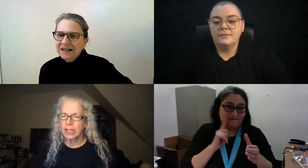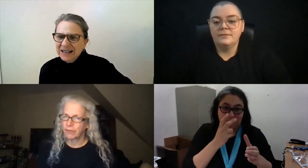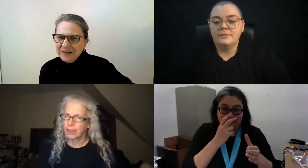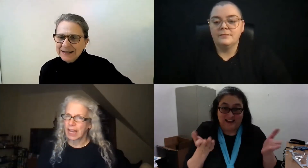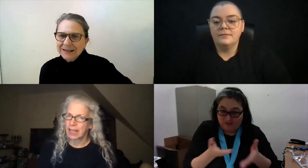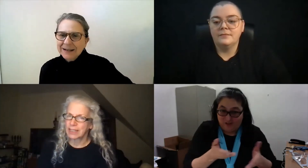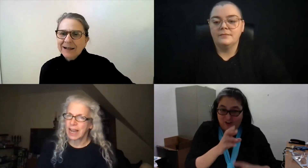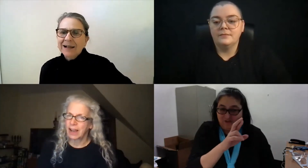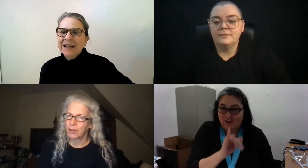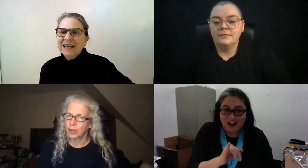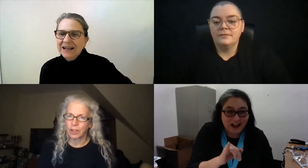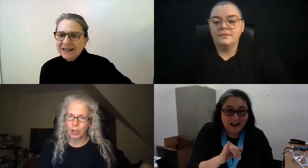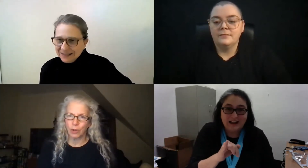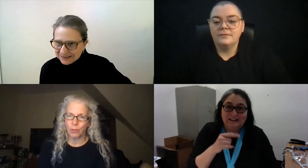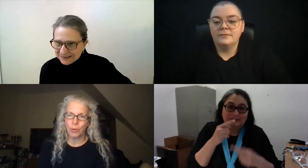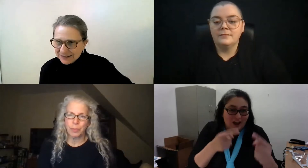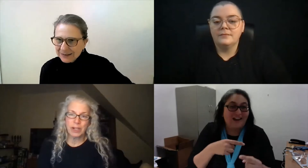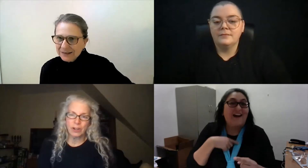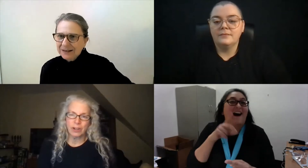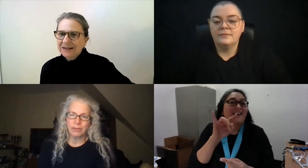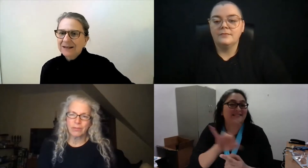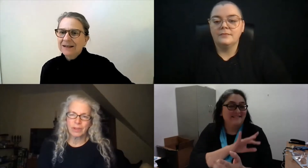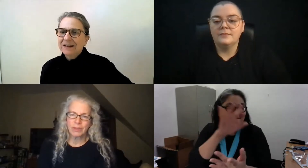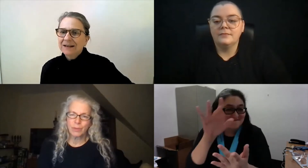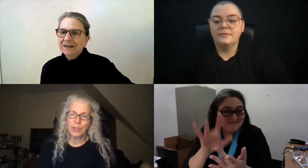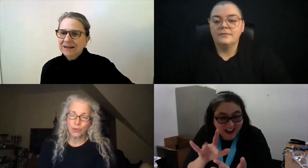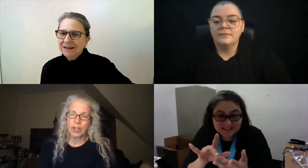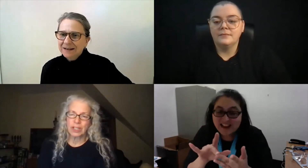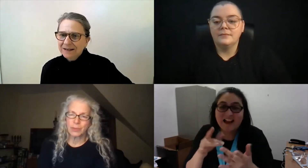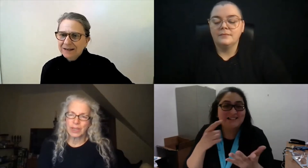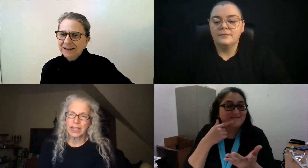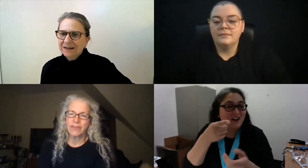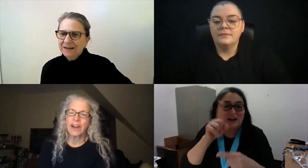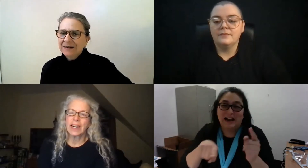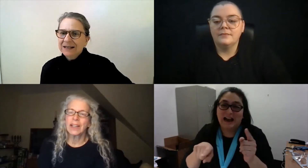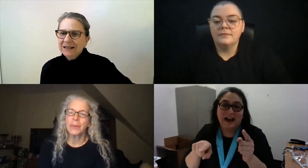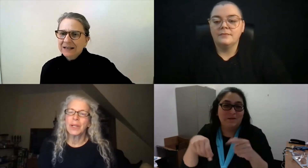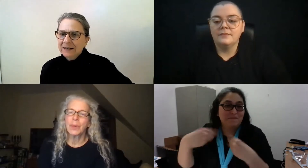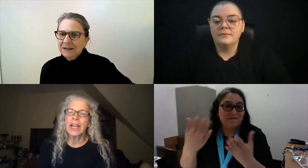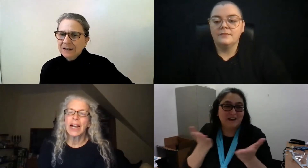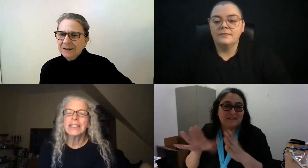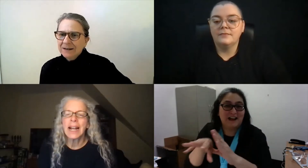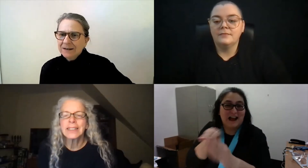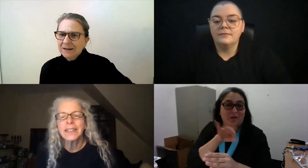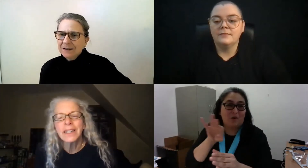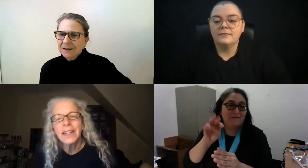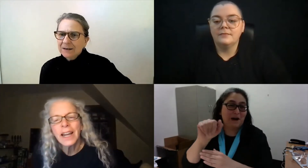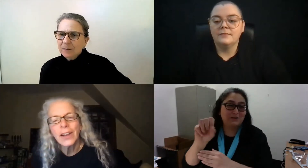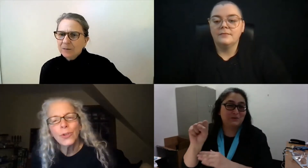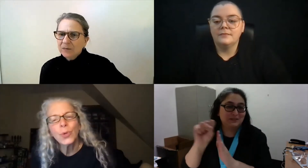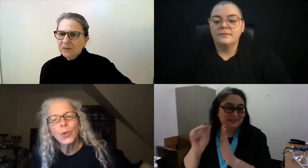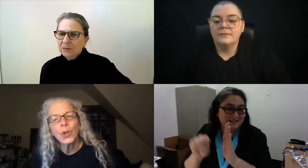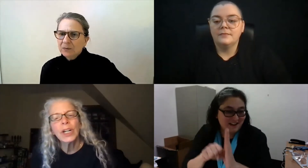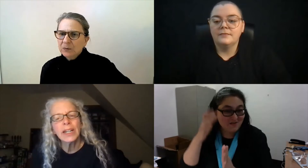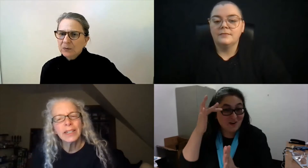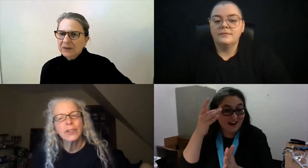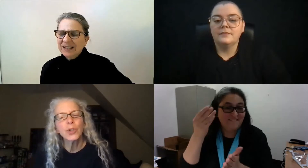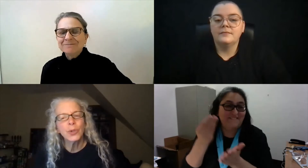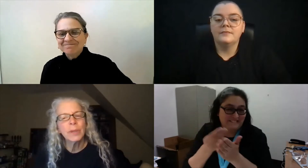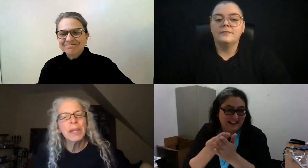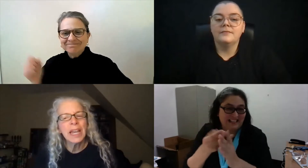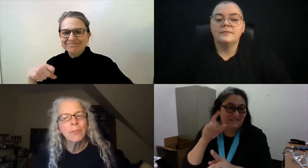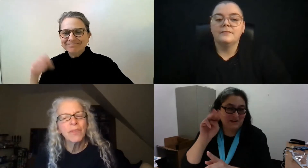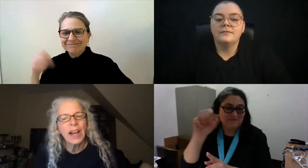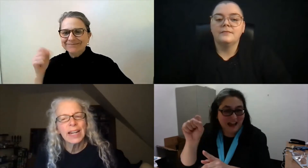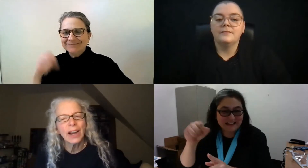were looking for that to have a, you know, group here. We struggled with it. And finally we contacted and you couldn't